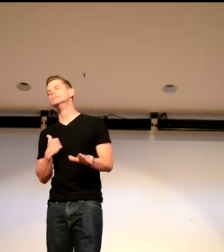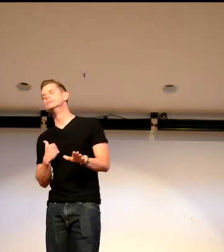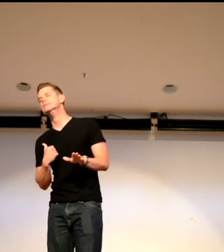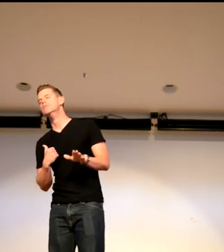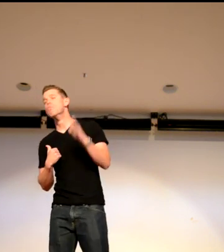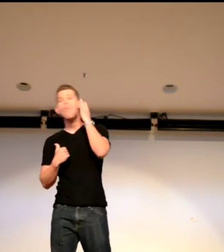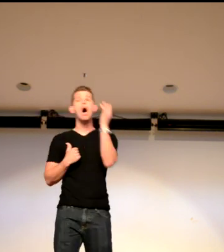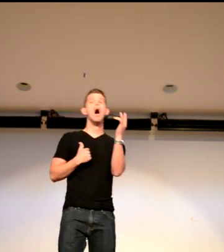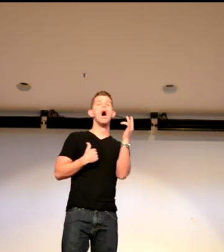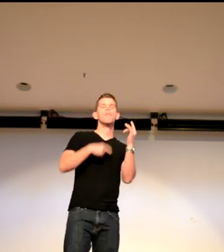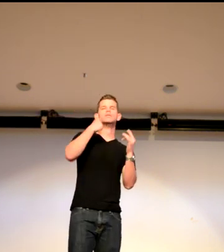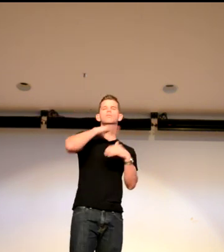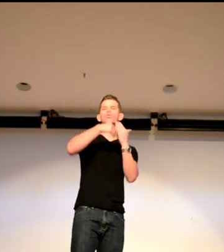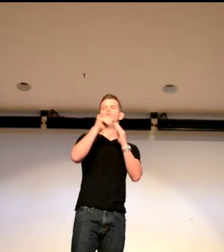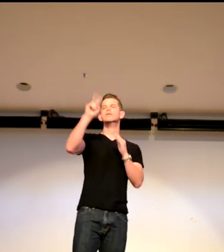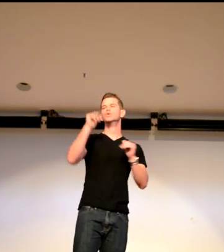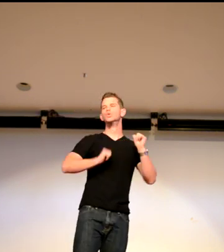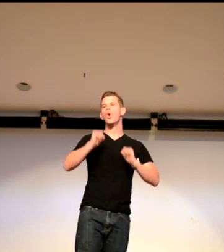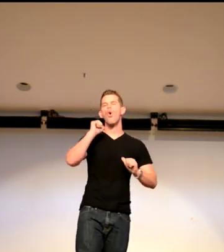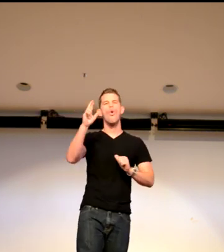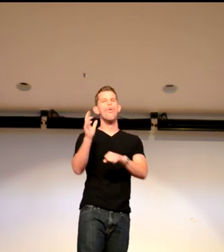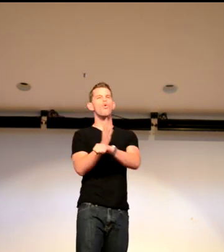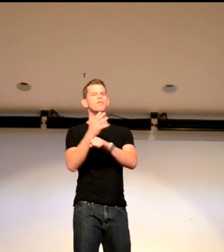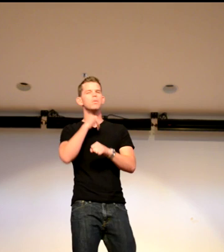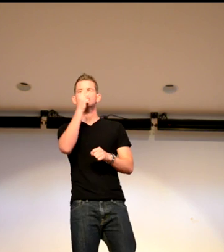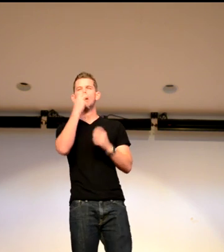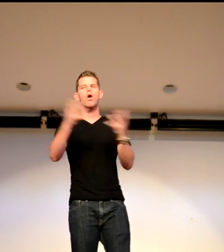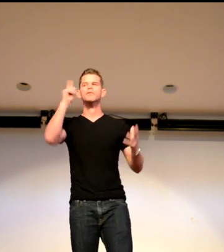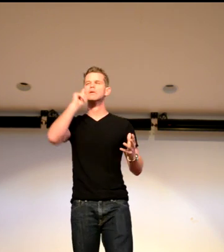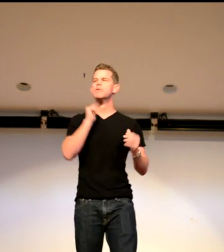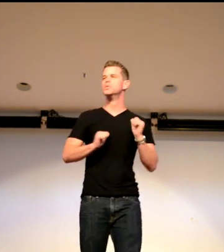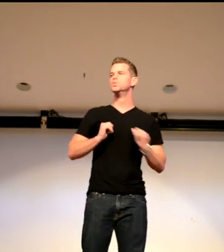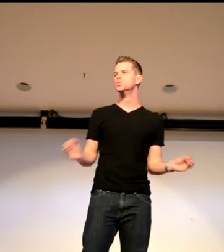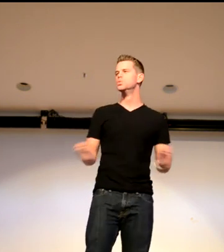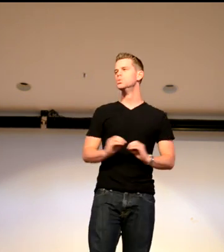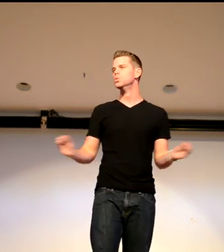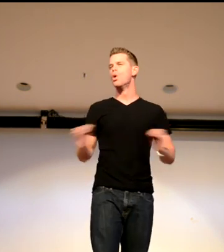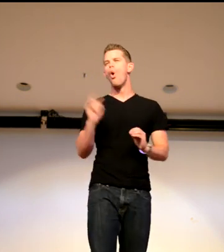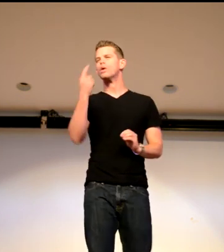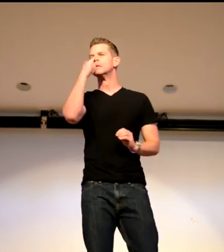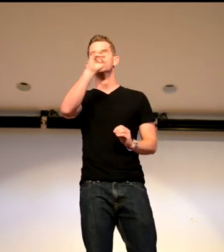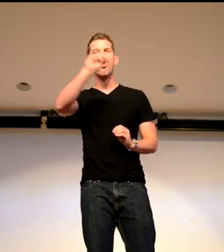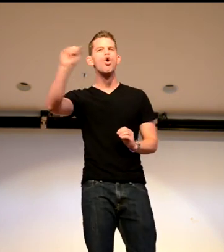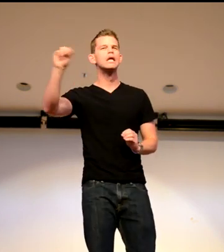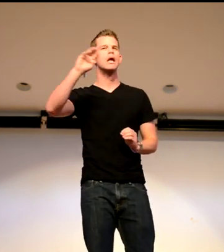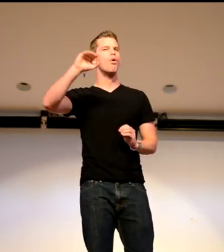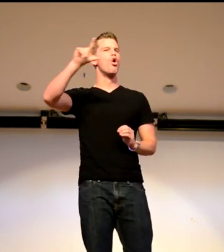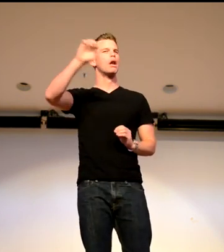actor. And I said, no. And the reason why is because of all of the TV shows or movies. I didn't see any Deaf actors. I only saw Marlee